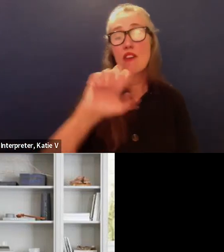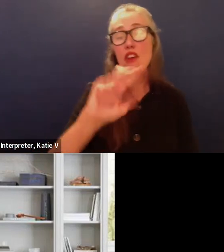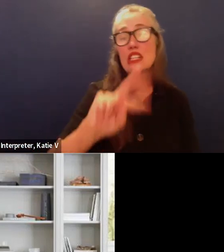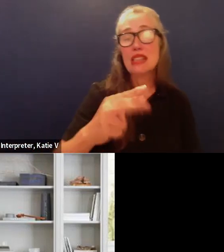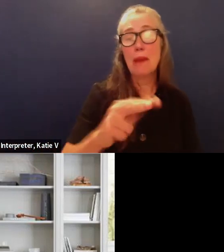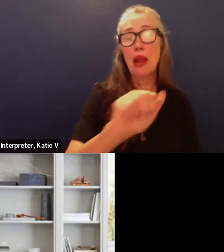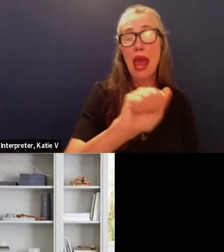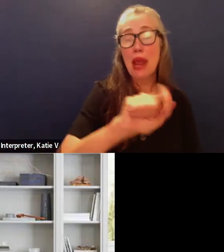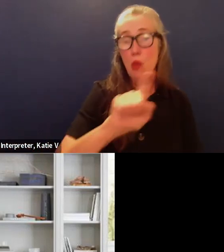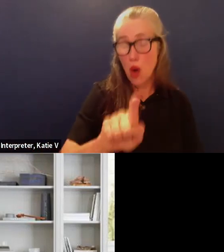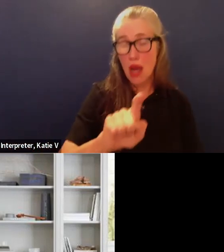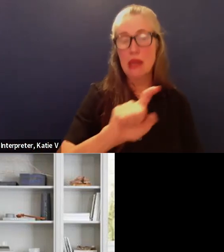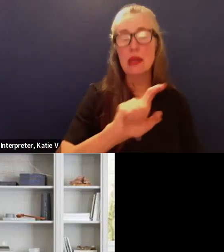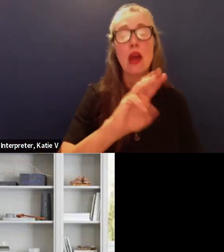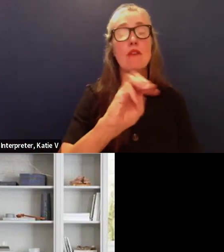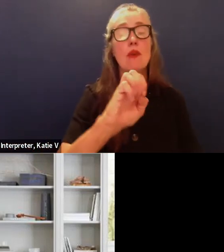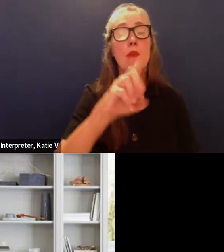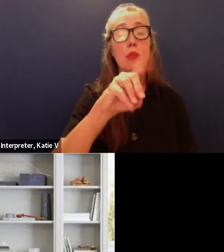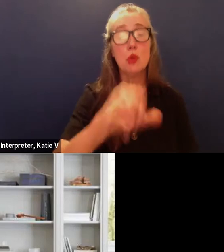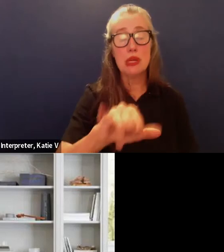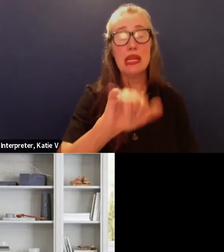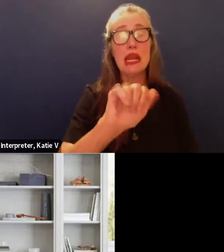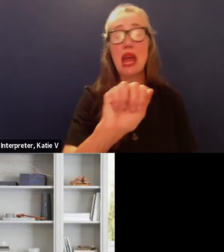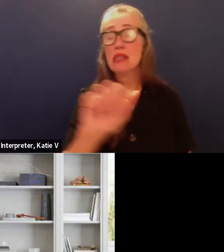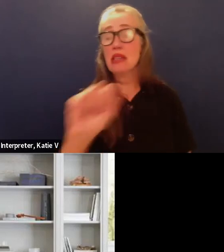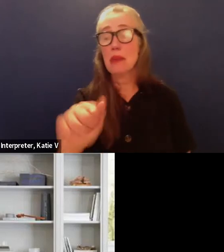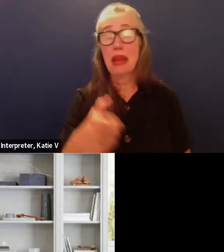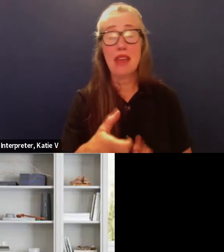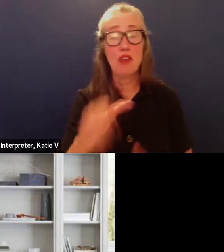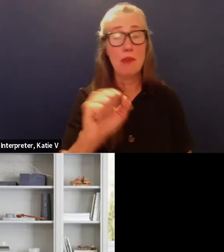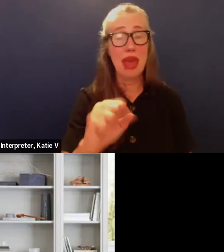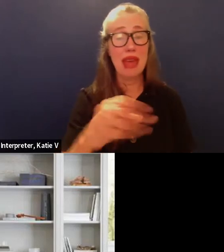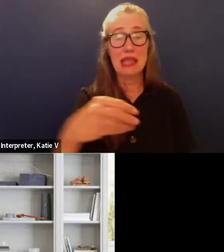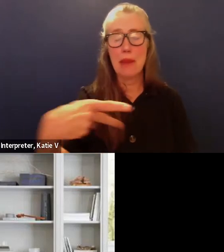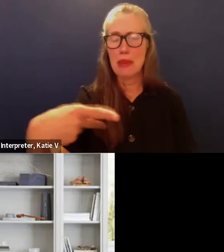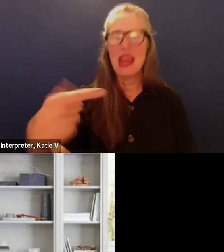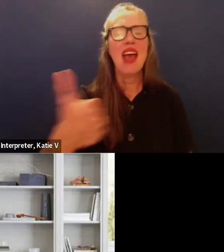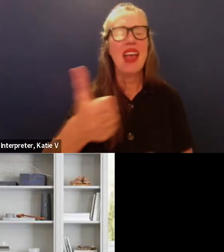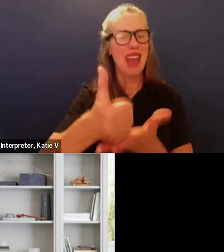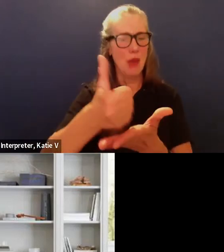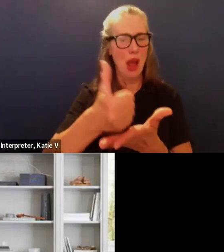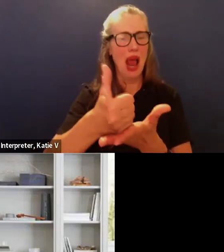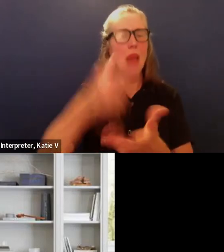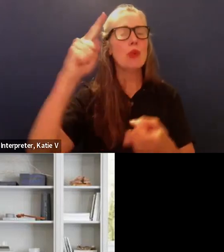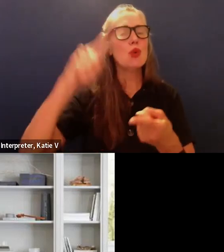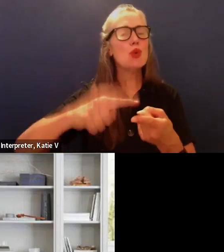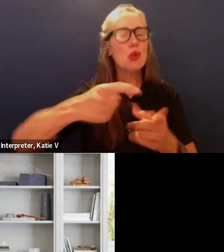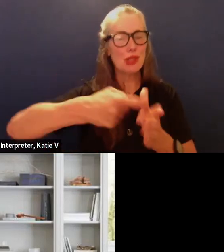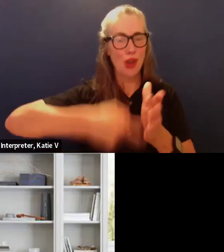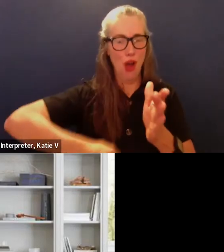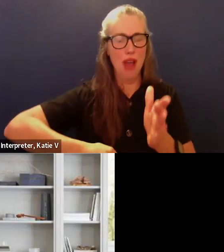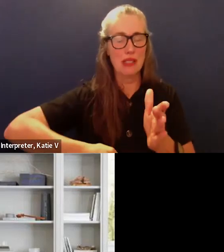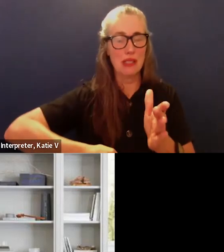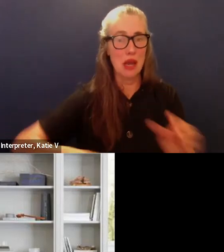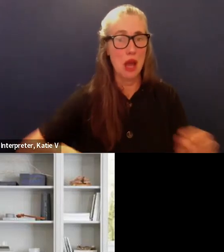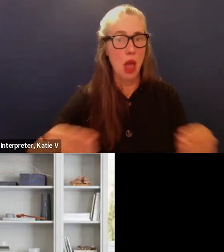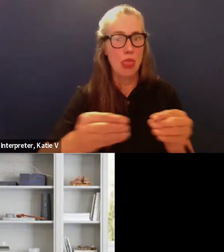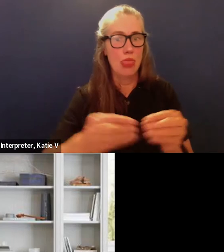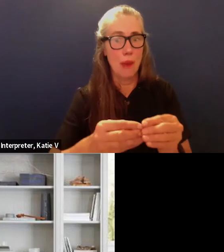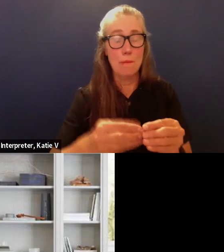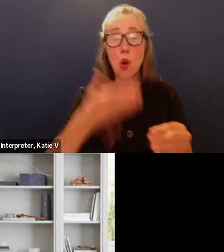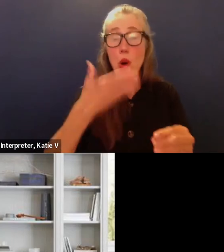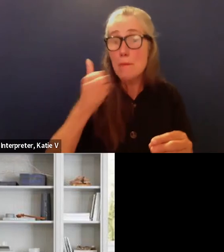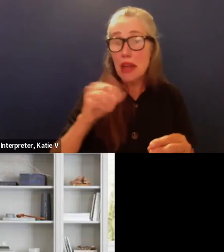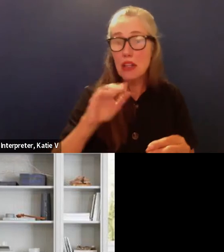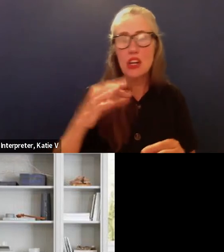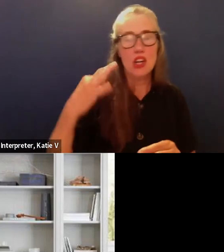that will also help in lowering or keeping the cost of funds lower. Obviously, the more attractive your credit rating is,